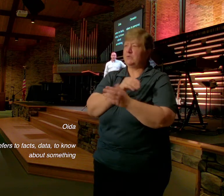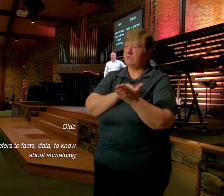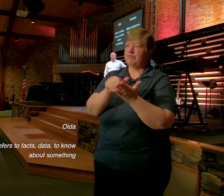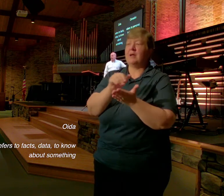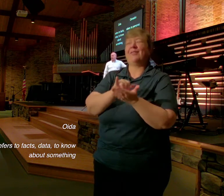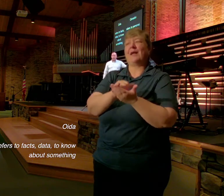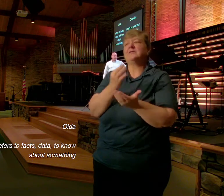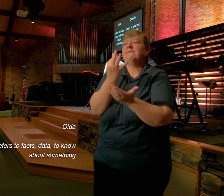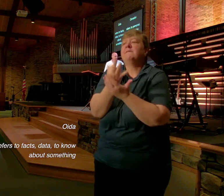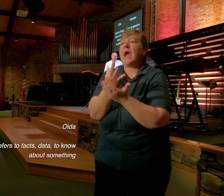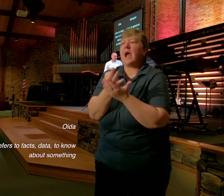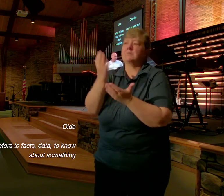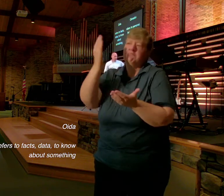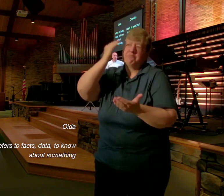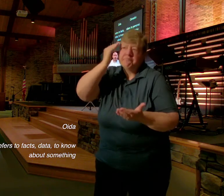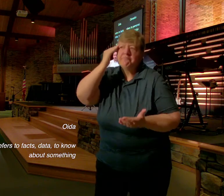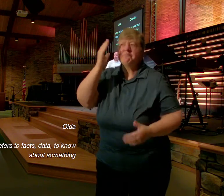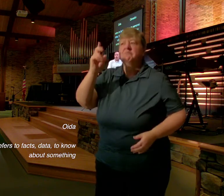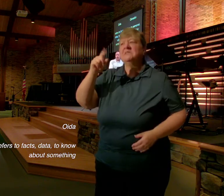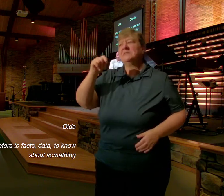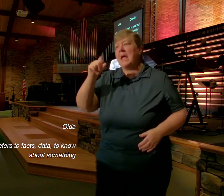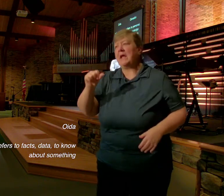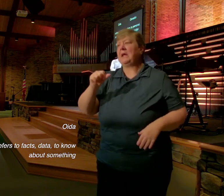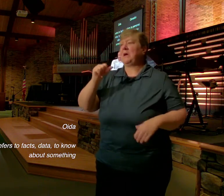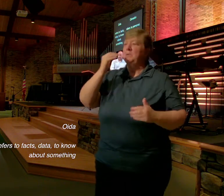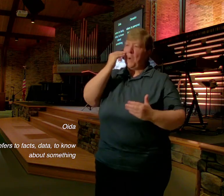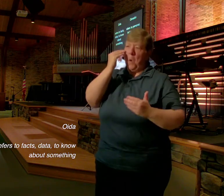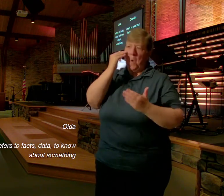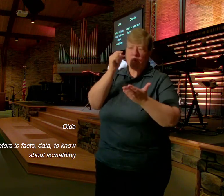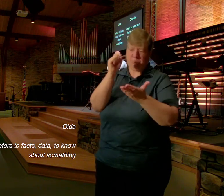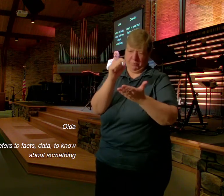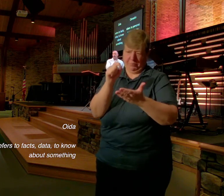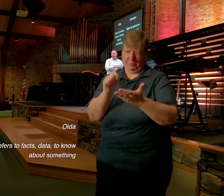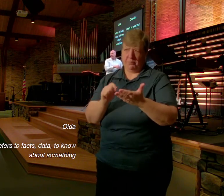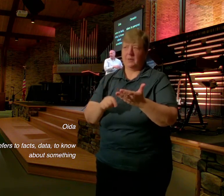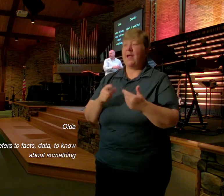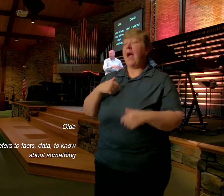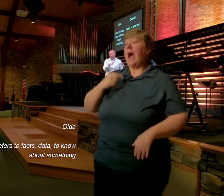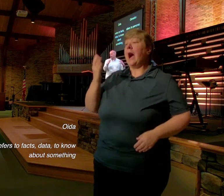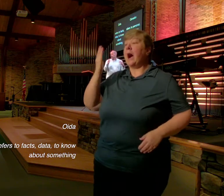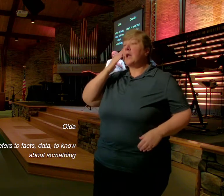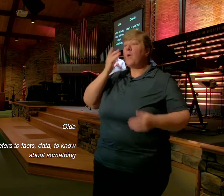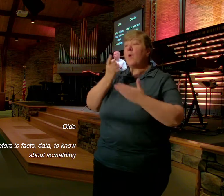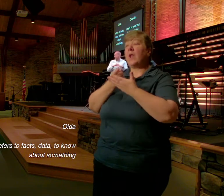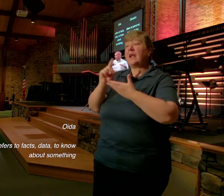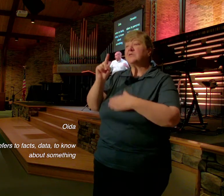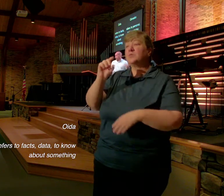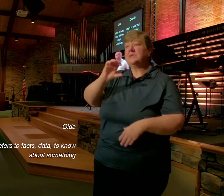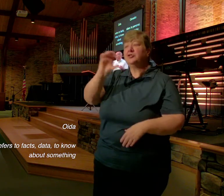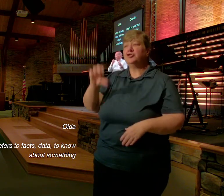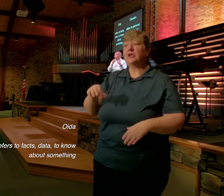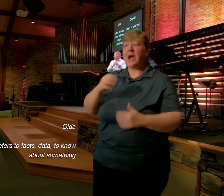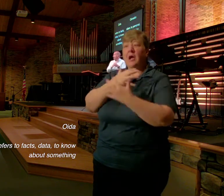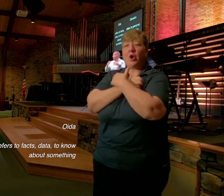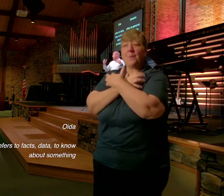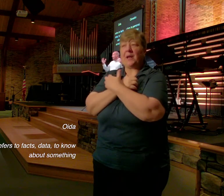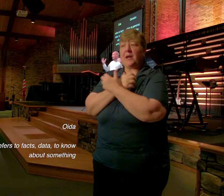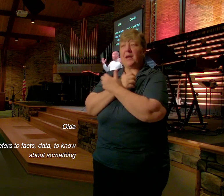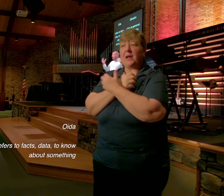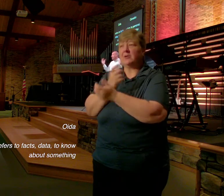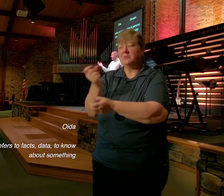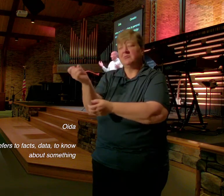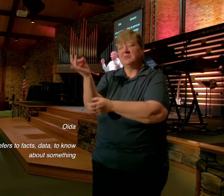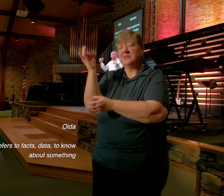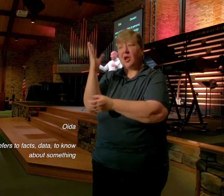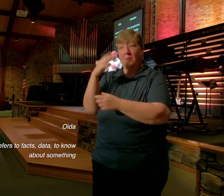Data To know about something Okay I know that last week The Chicago Bears Played terrible And the Buffalo Bills Played great I